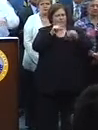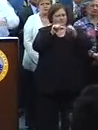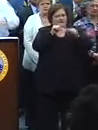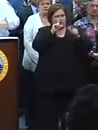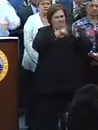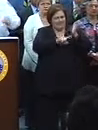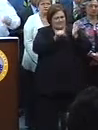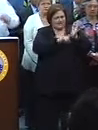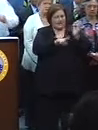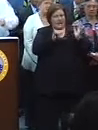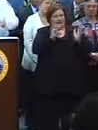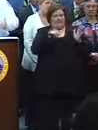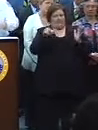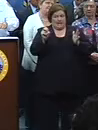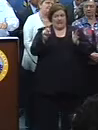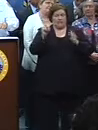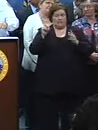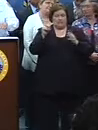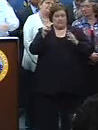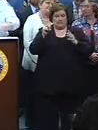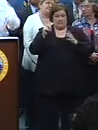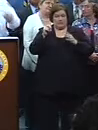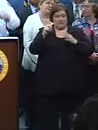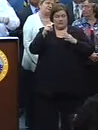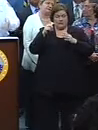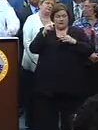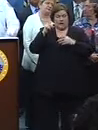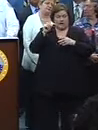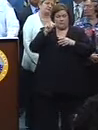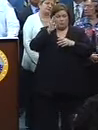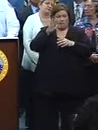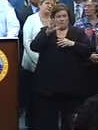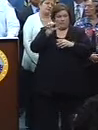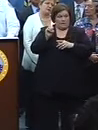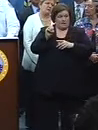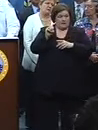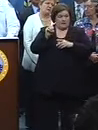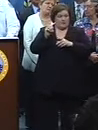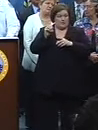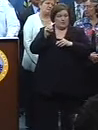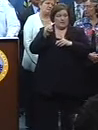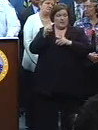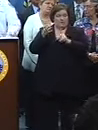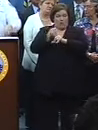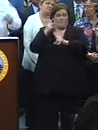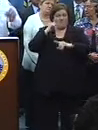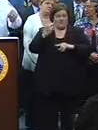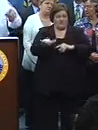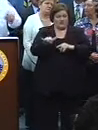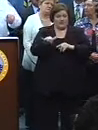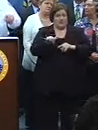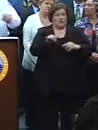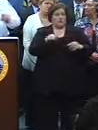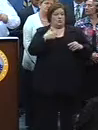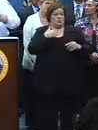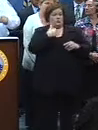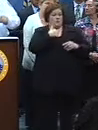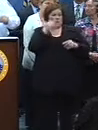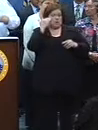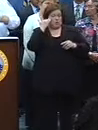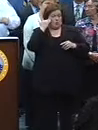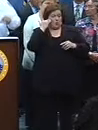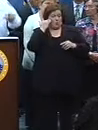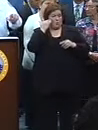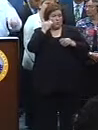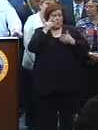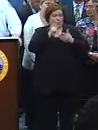investigate if he should be charged with that shooting. We still have another suspect of interest in that particular case. So the minute we know the appropriate